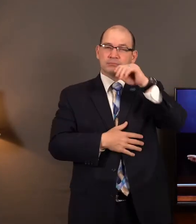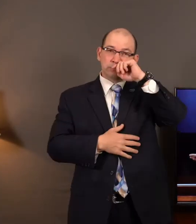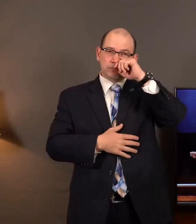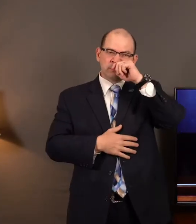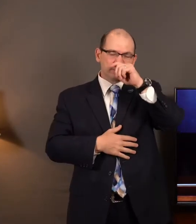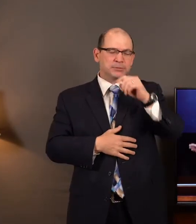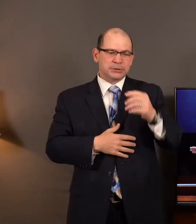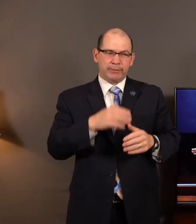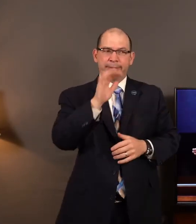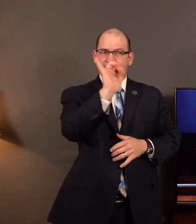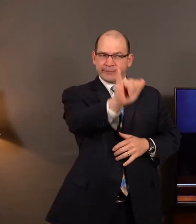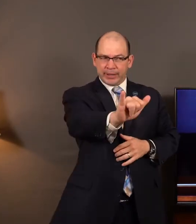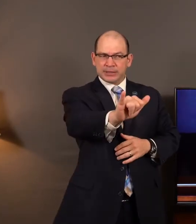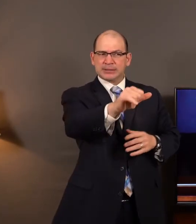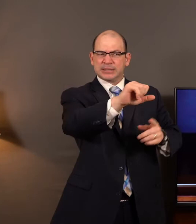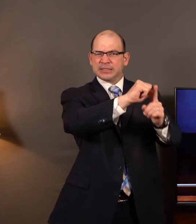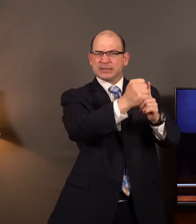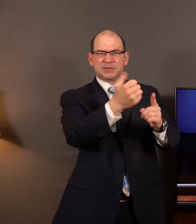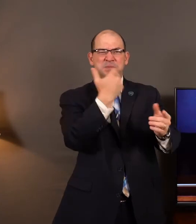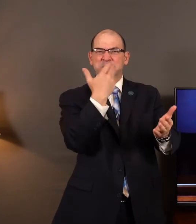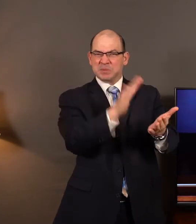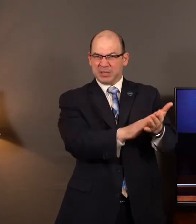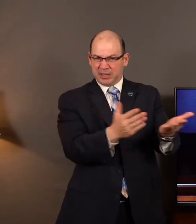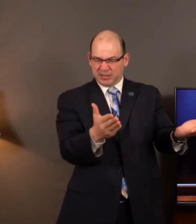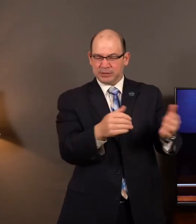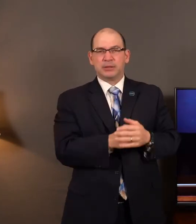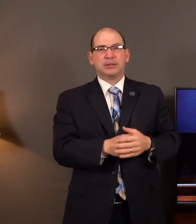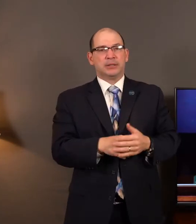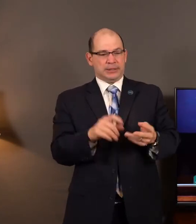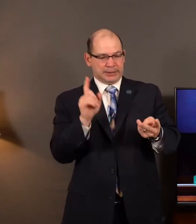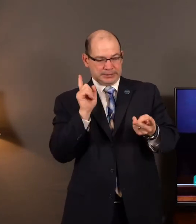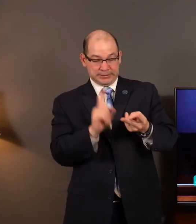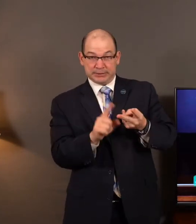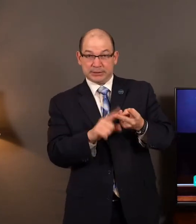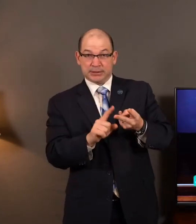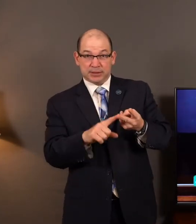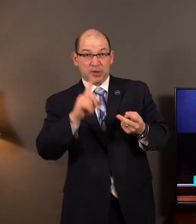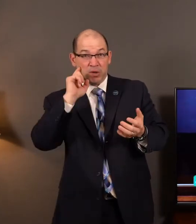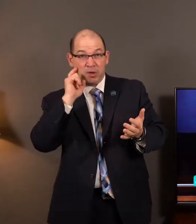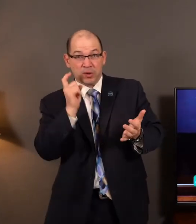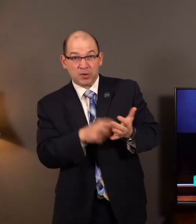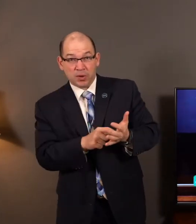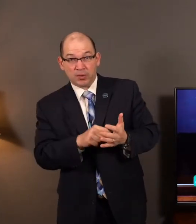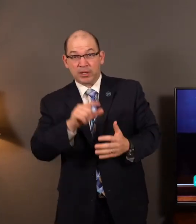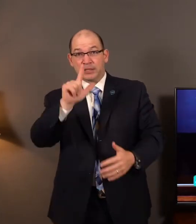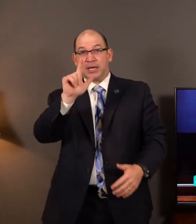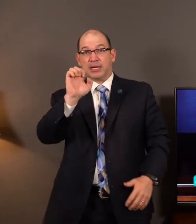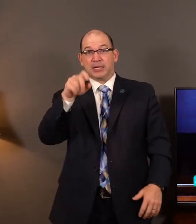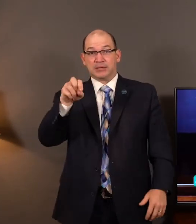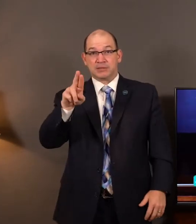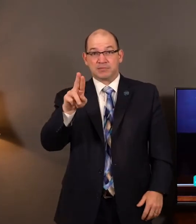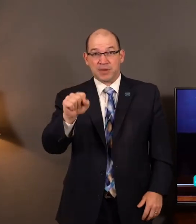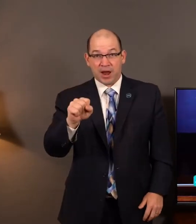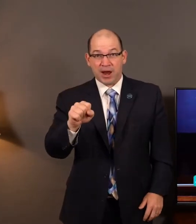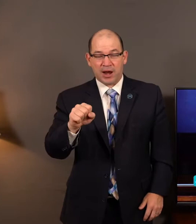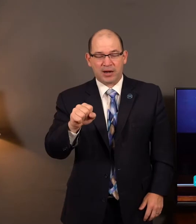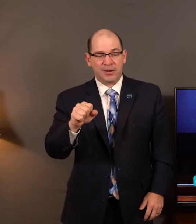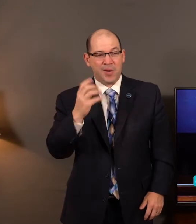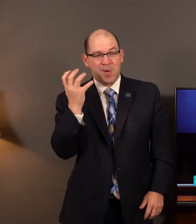good situation. But notice really secondly tonight. The persistence of the lepers. Now I just love the men